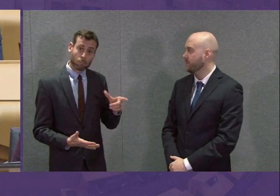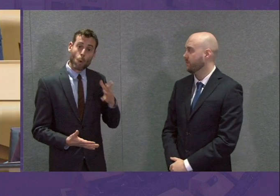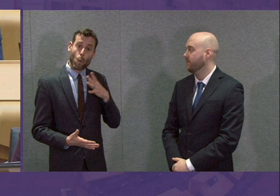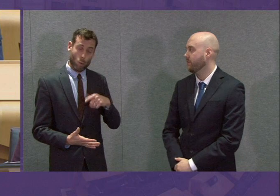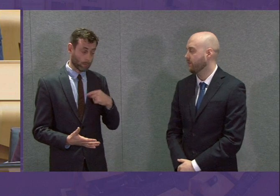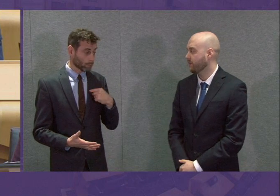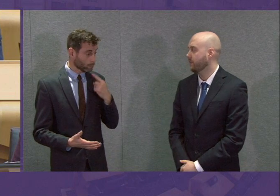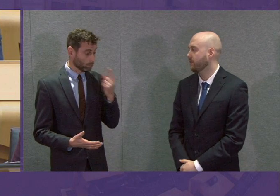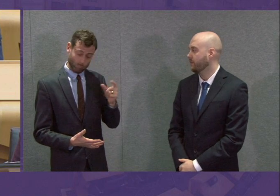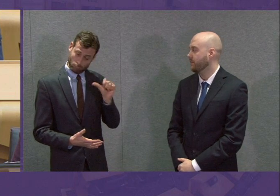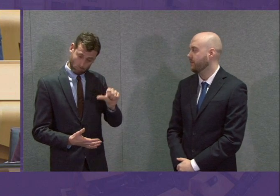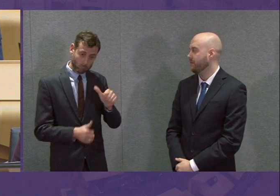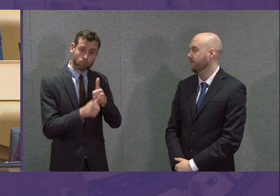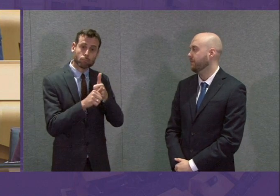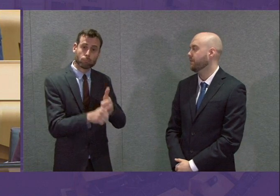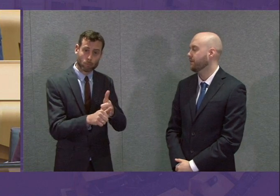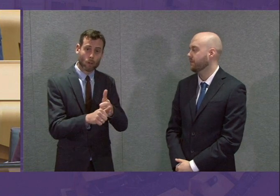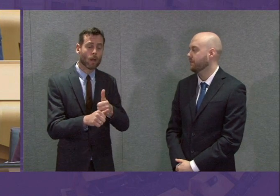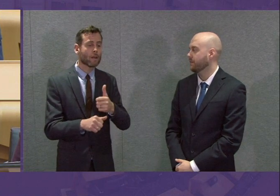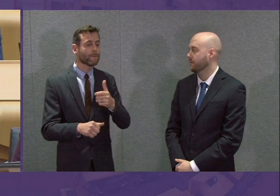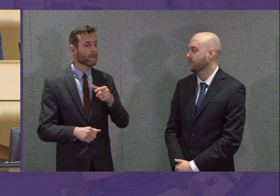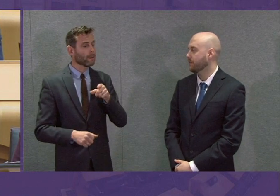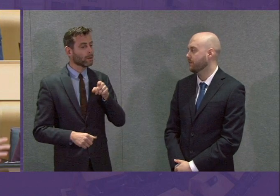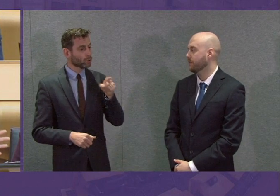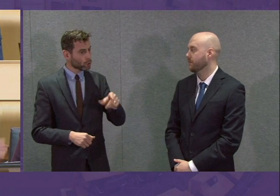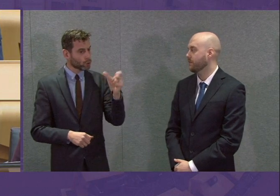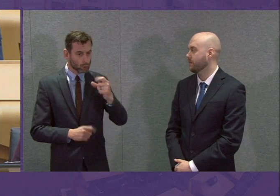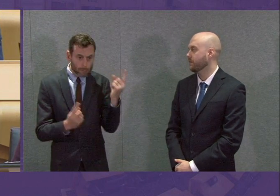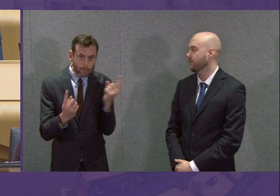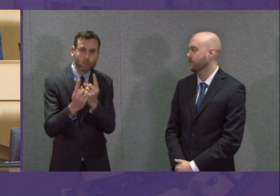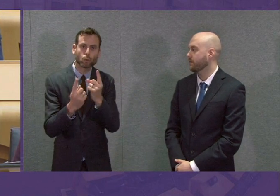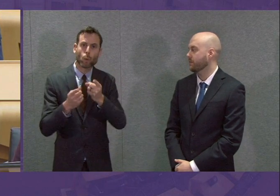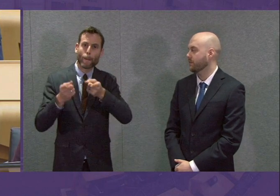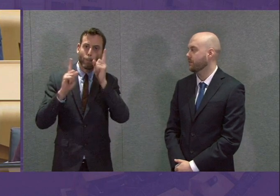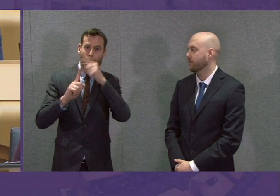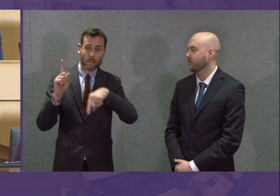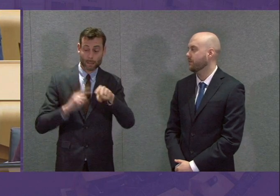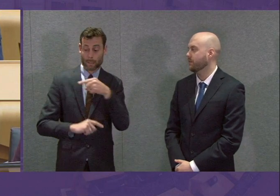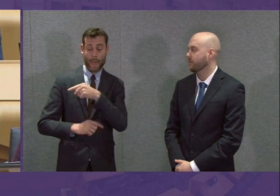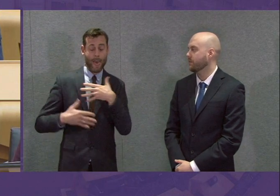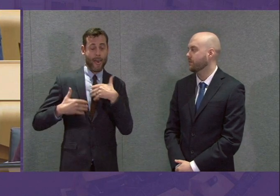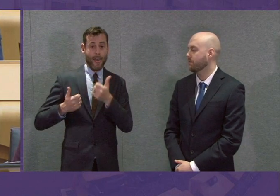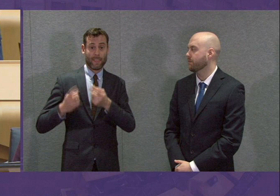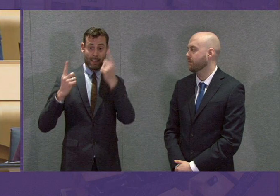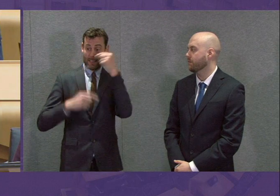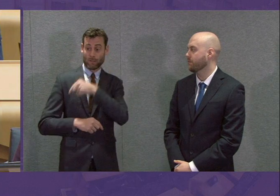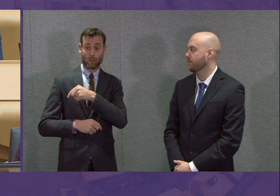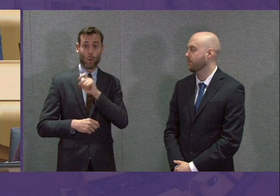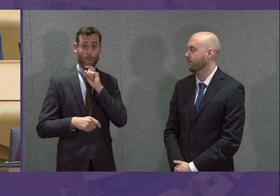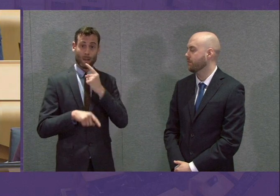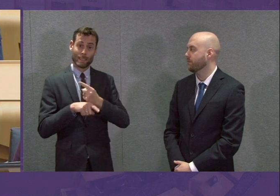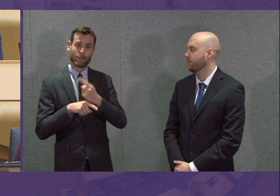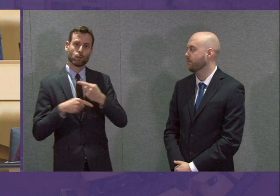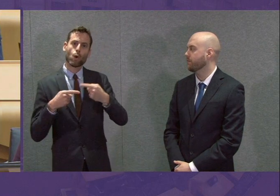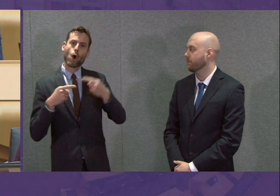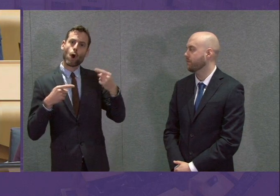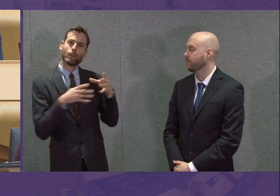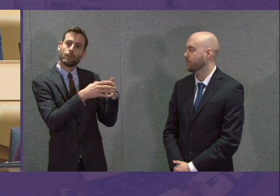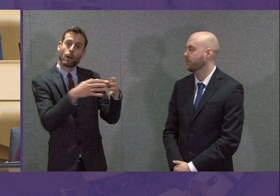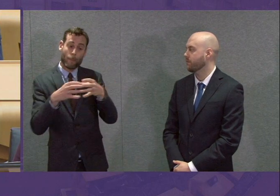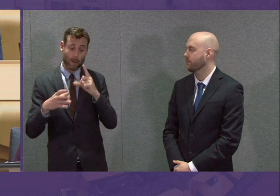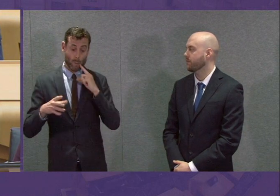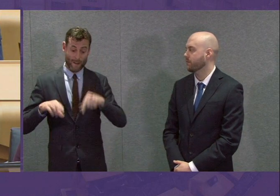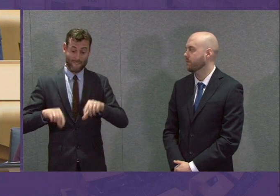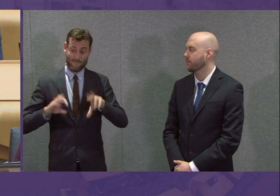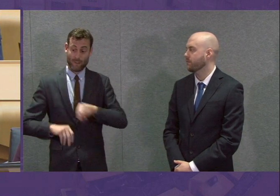opposition spokespeople feel they have access to ministers. The health secretary tells me she's meeting with opposition health spokespeople after First Minister's questions.